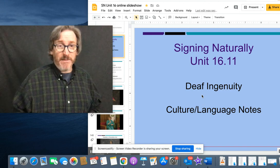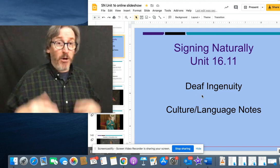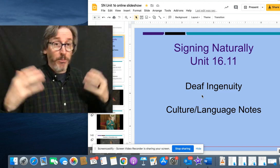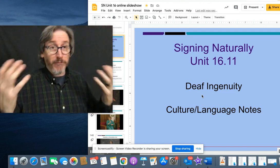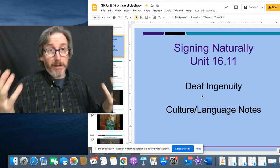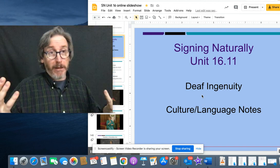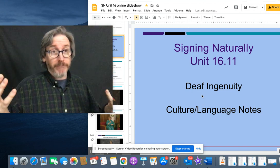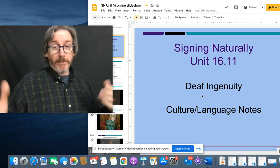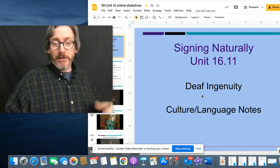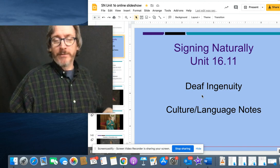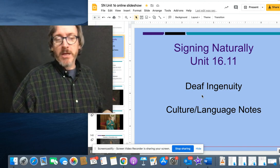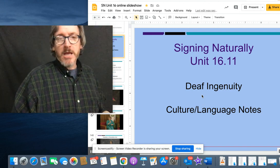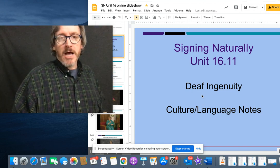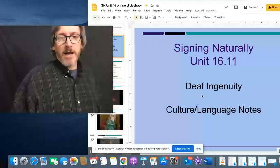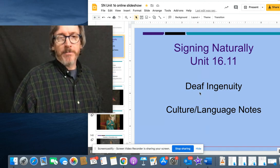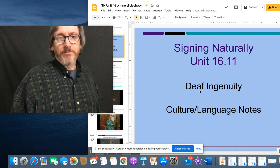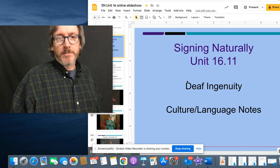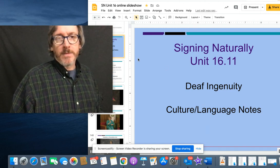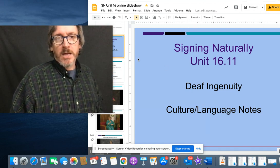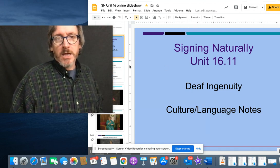Kind of a potpourri, if you will.